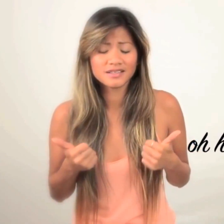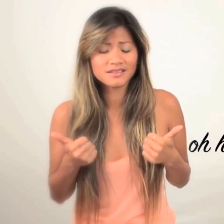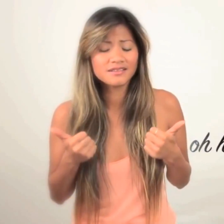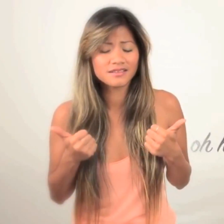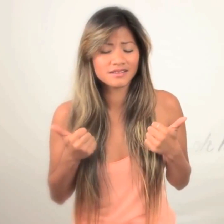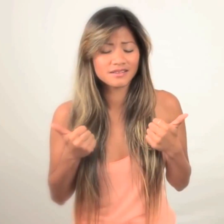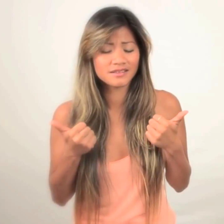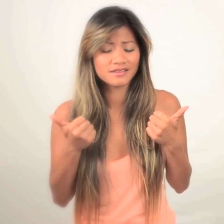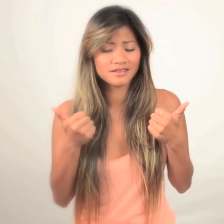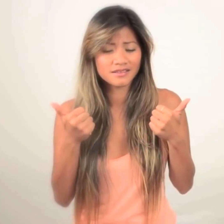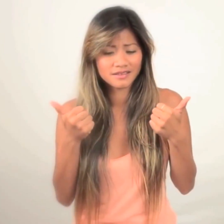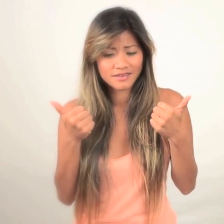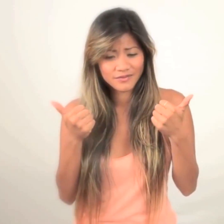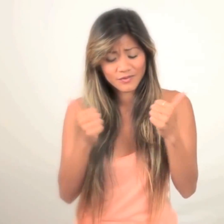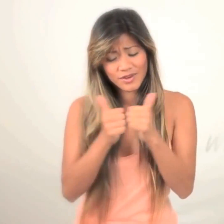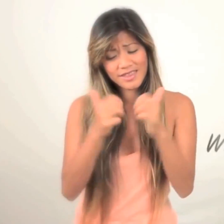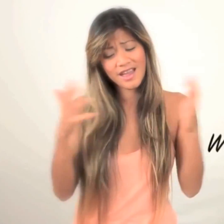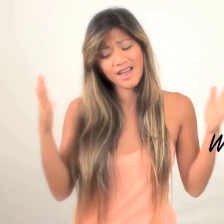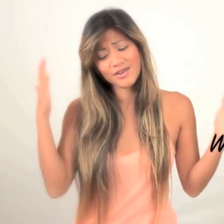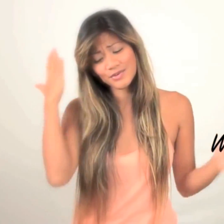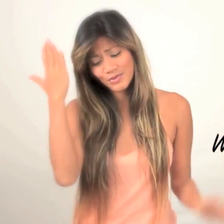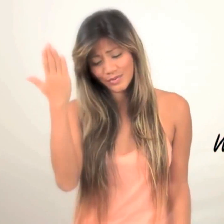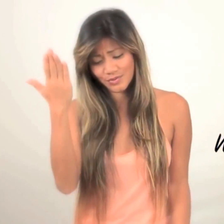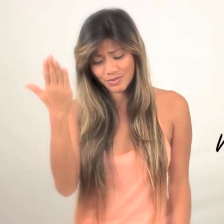without you?